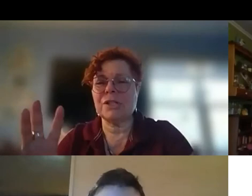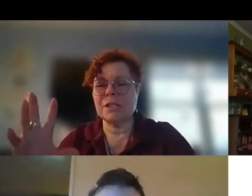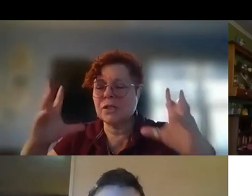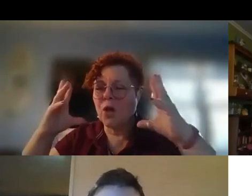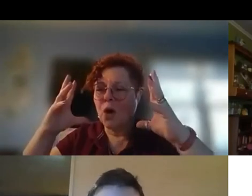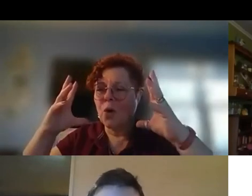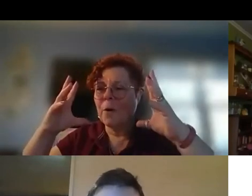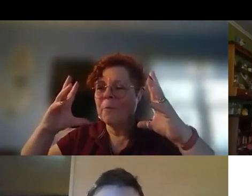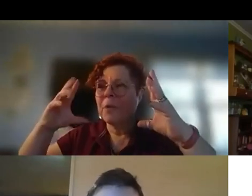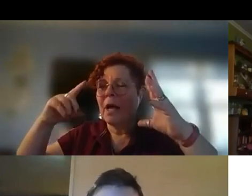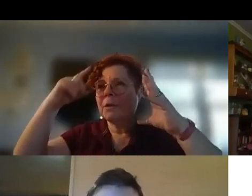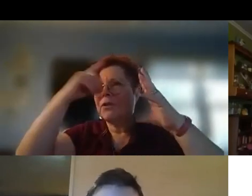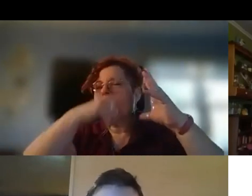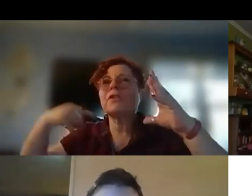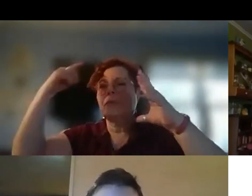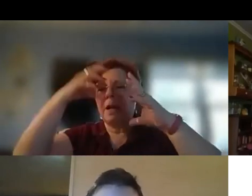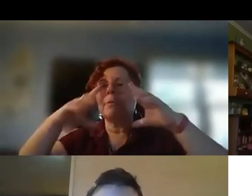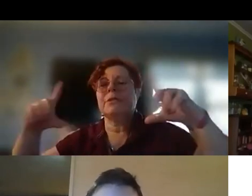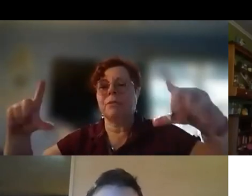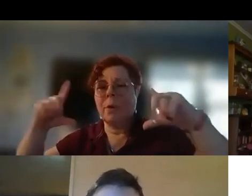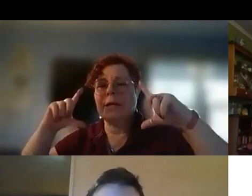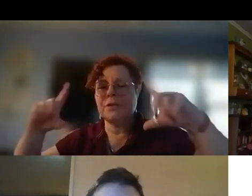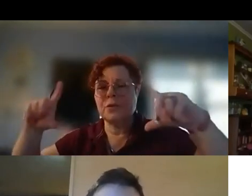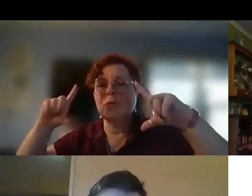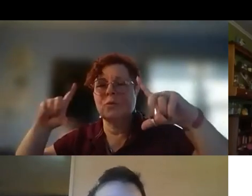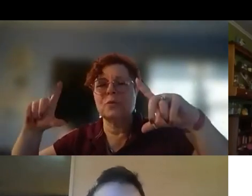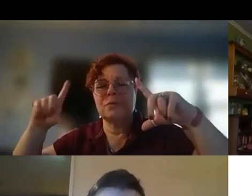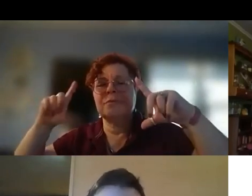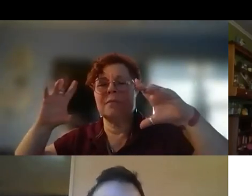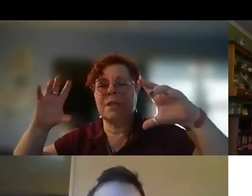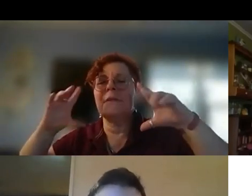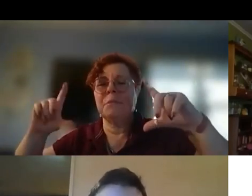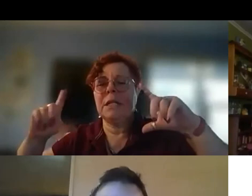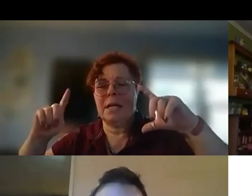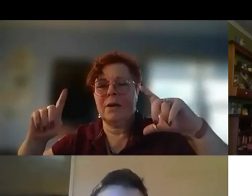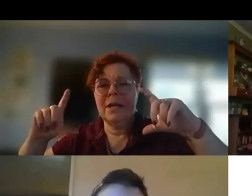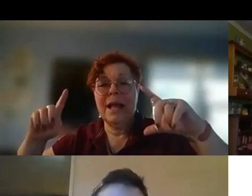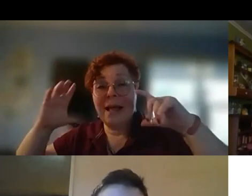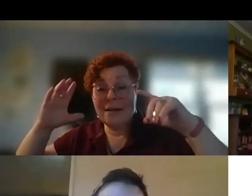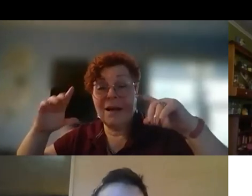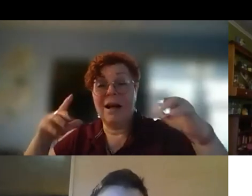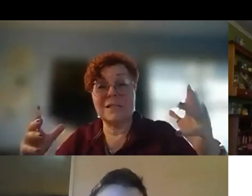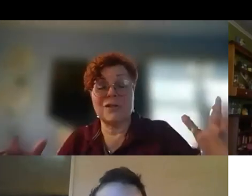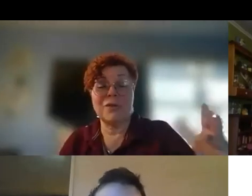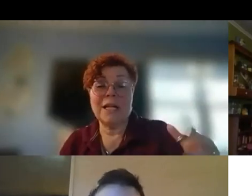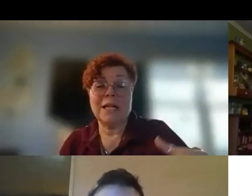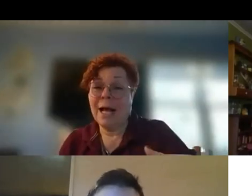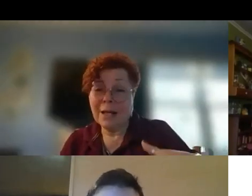is. So how much facial grammar is required to get the meaning out and on a screen, I don't